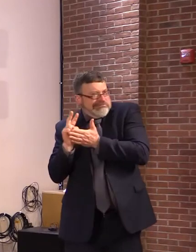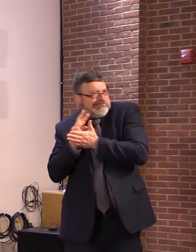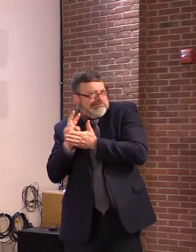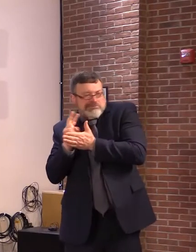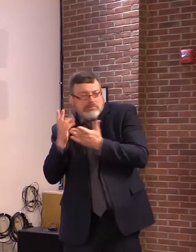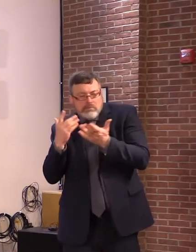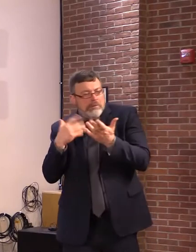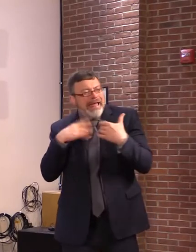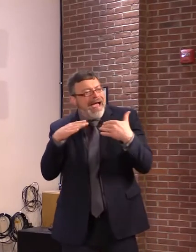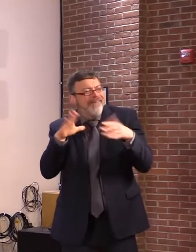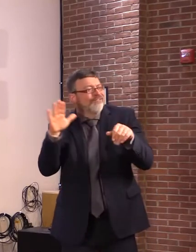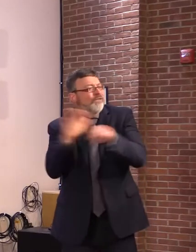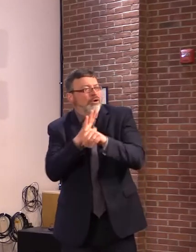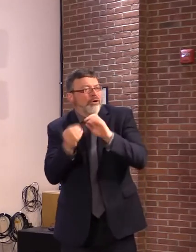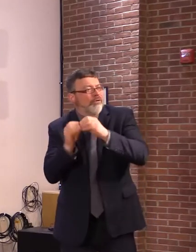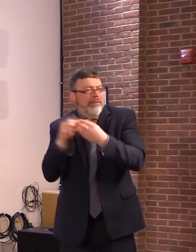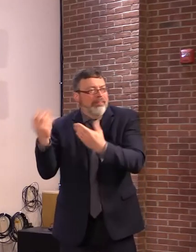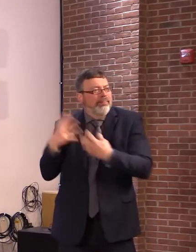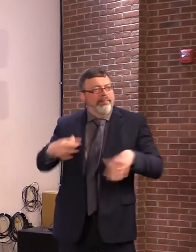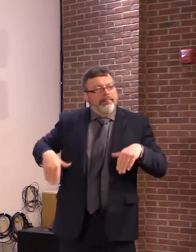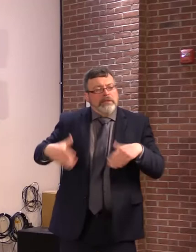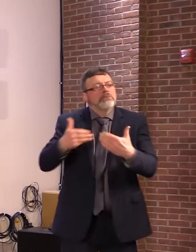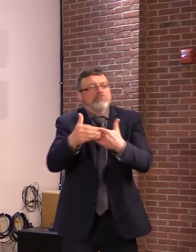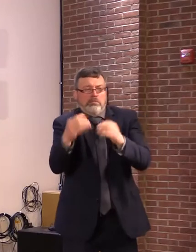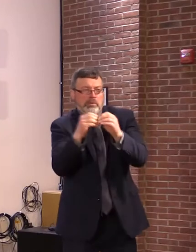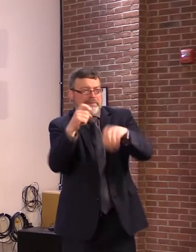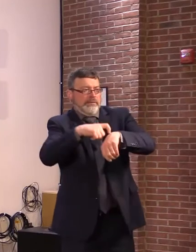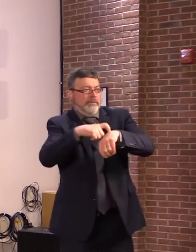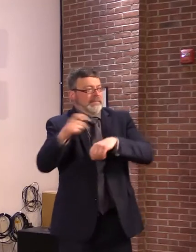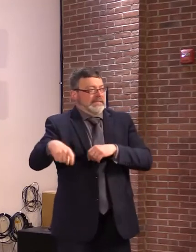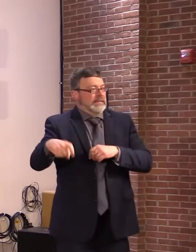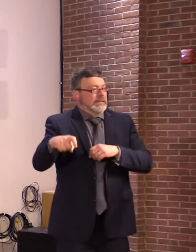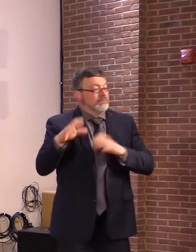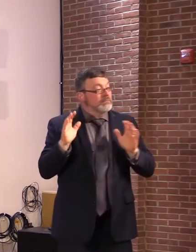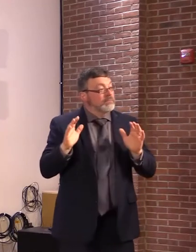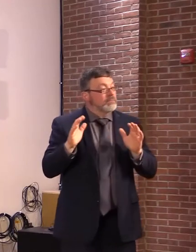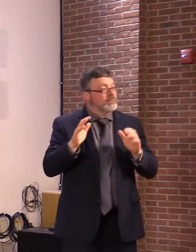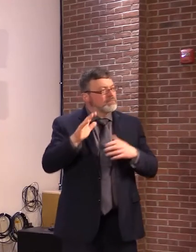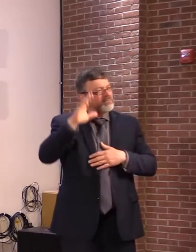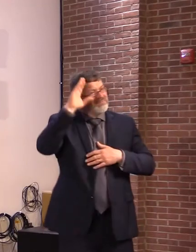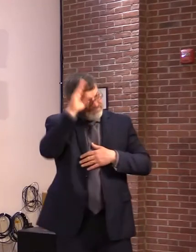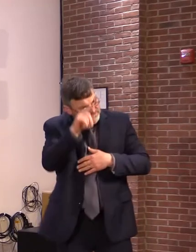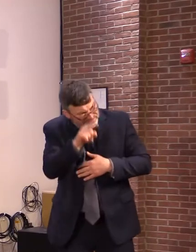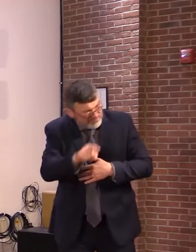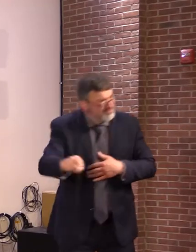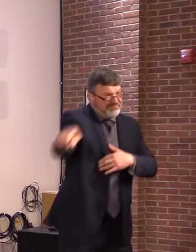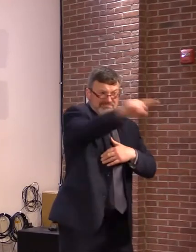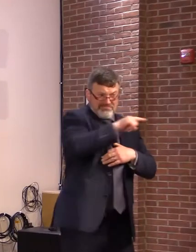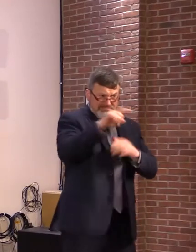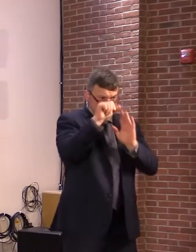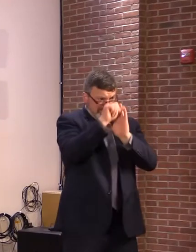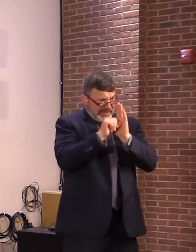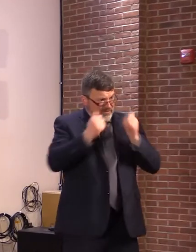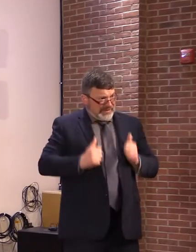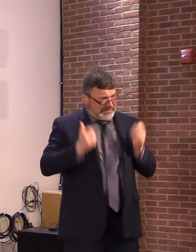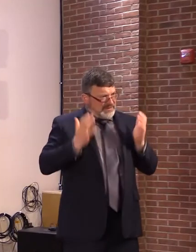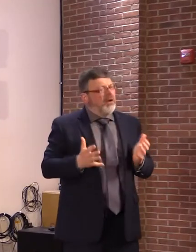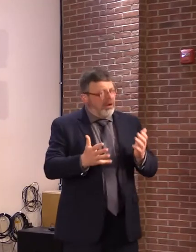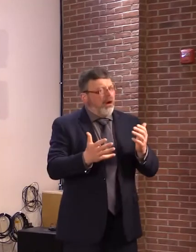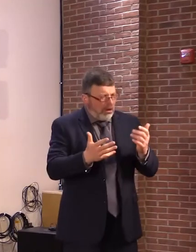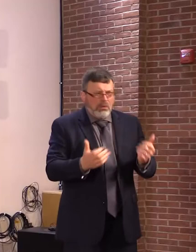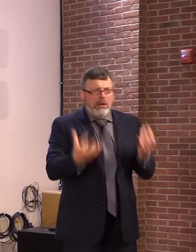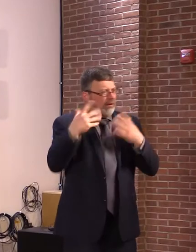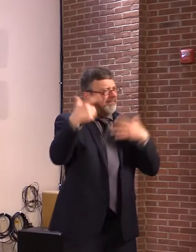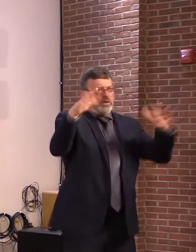So though many Vermonters are protected against serious effects through vaccination, this is the time when it's even